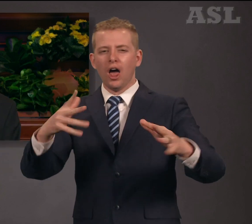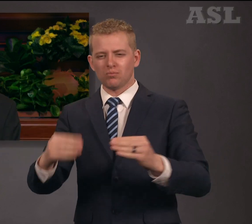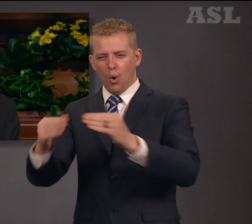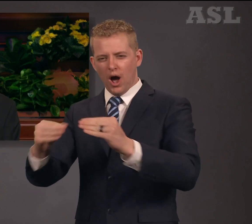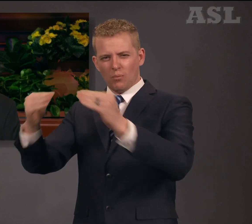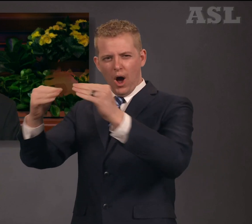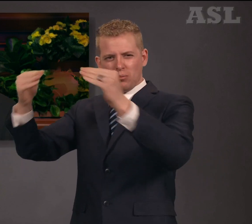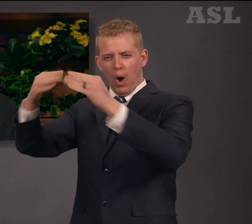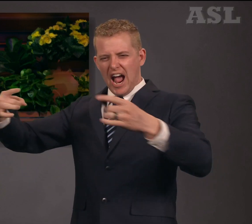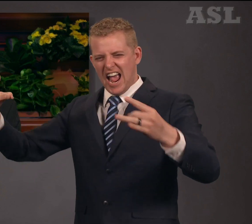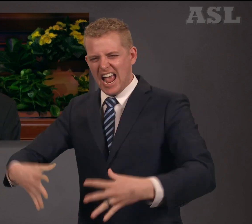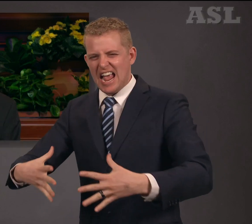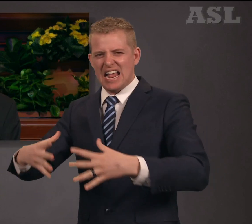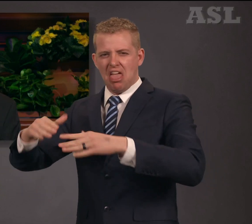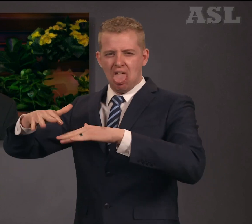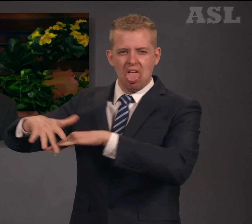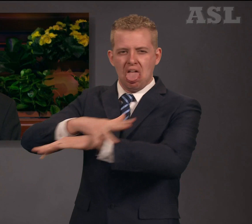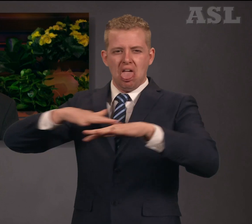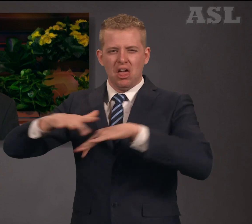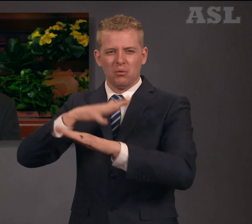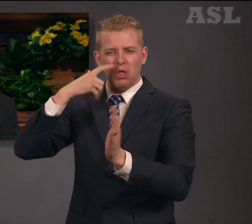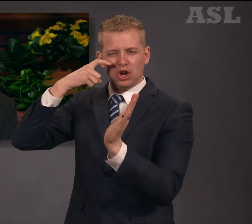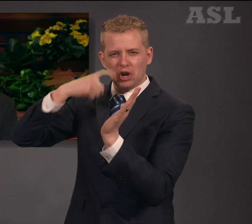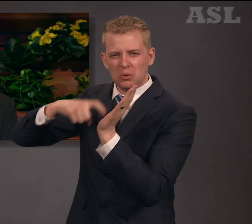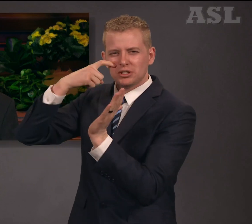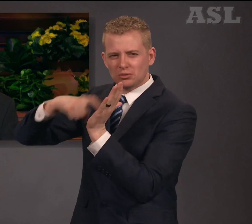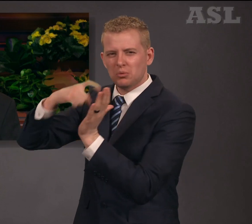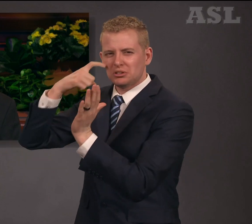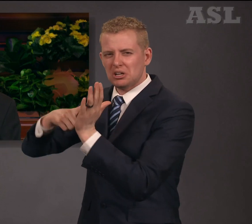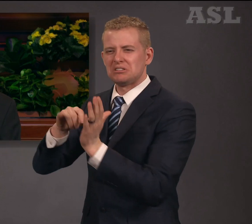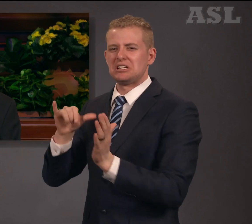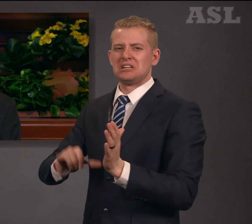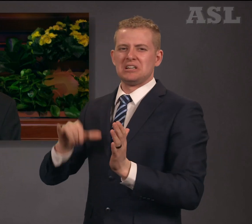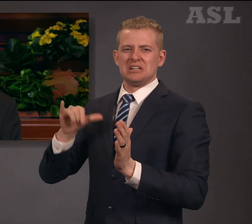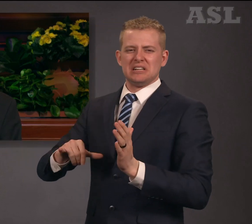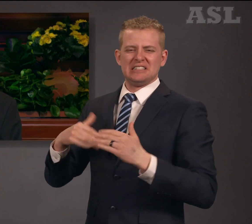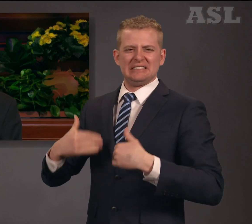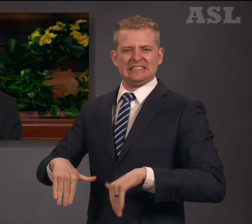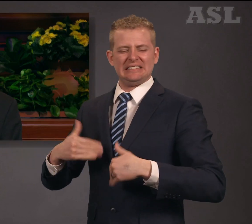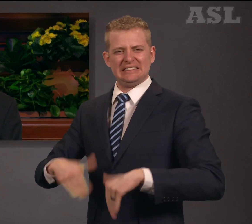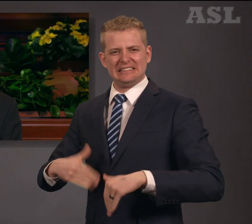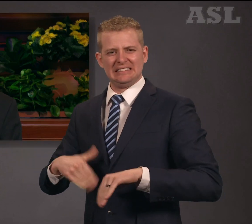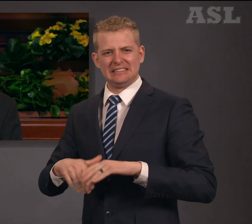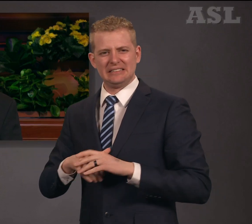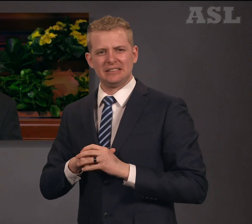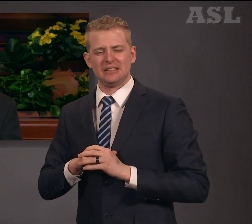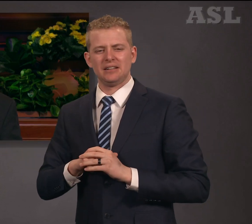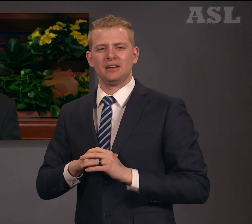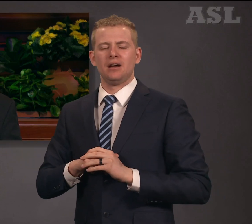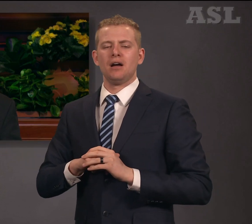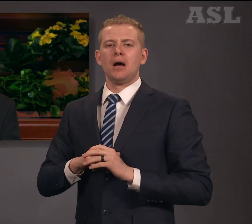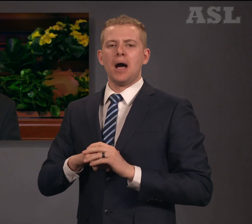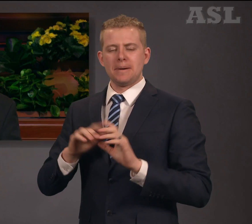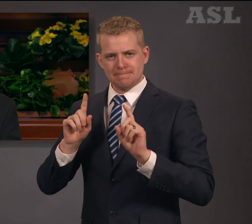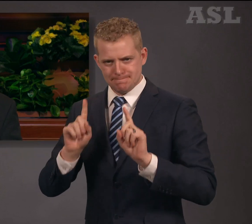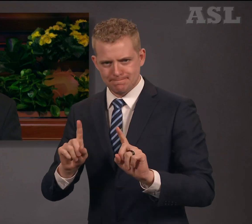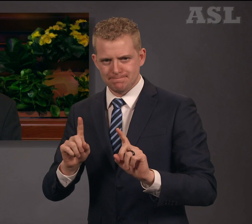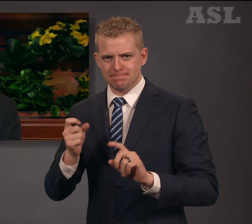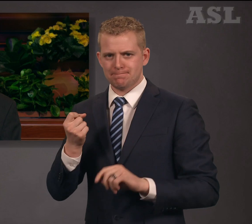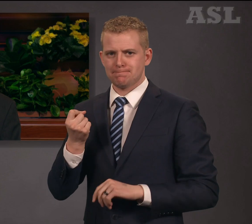cities, in neighborhoods, in electronic media, and all across the